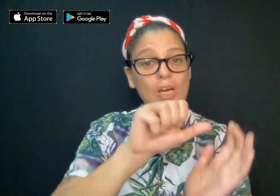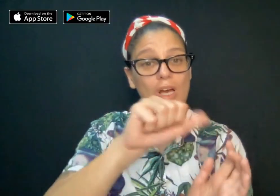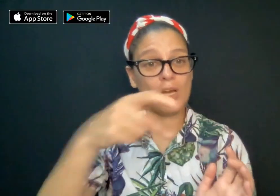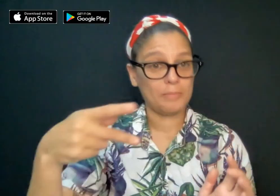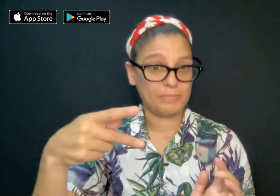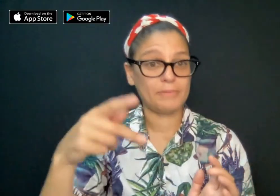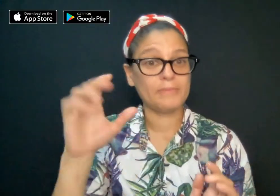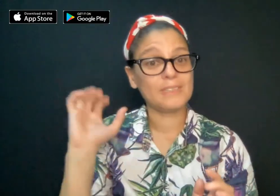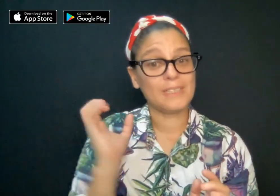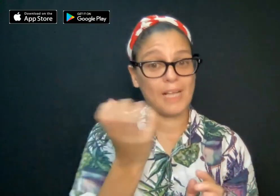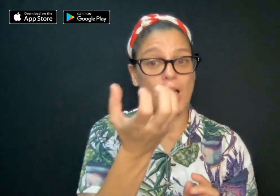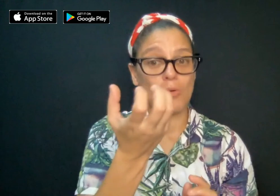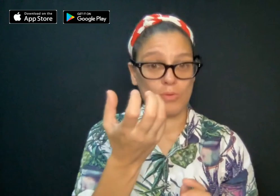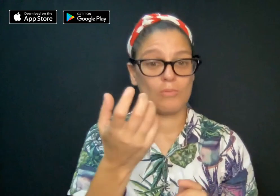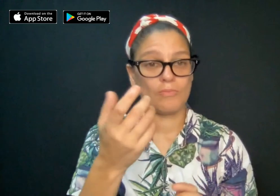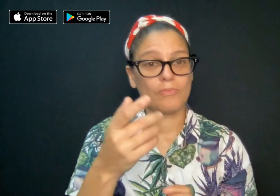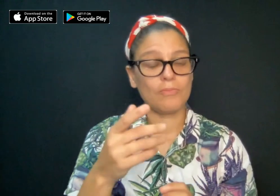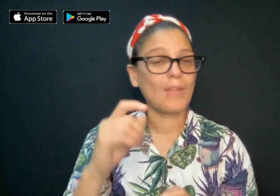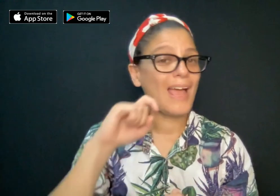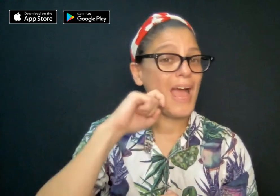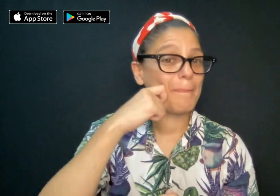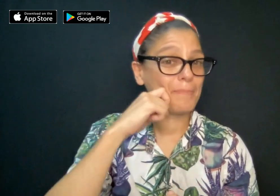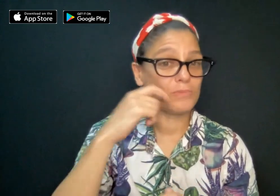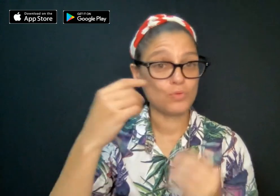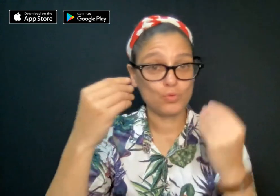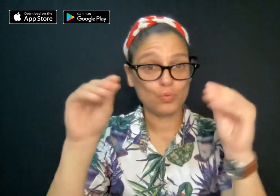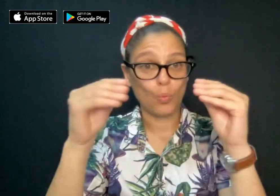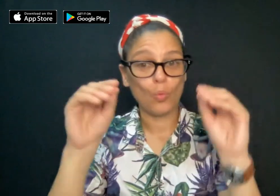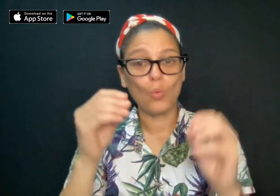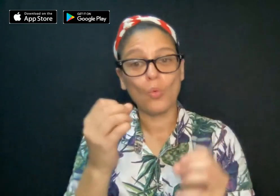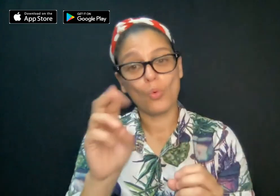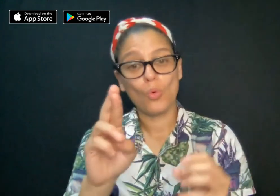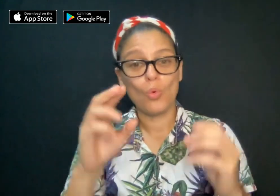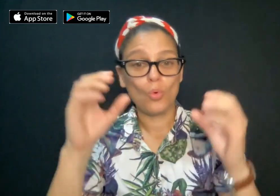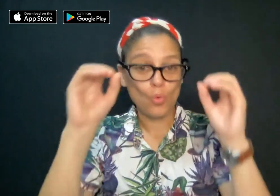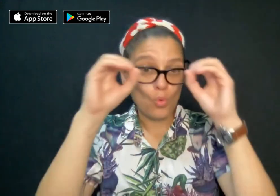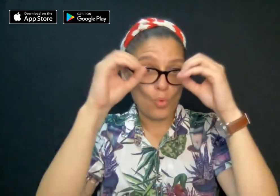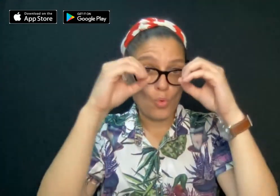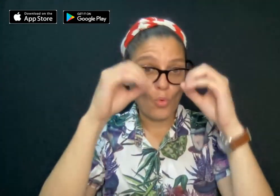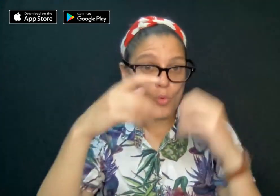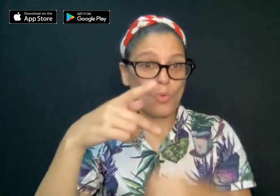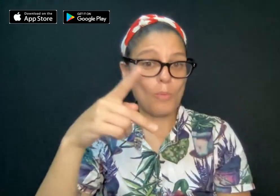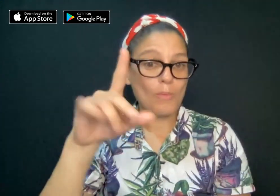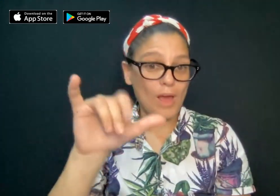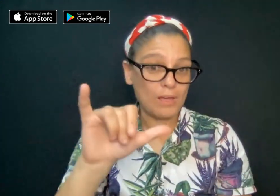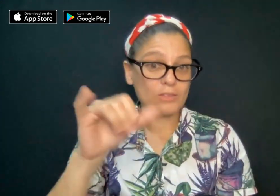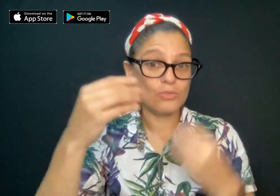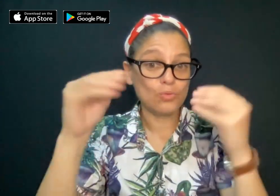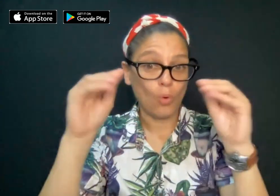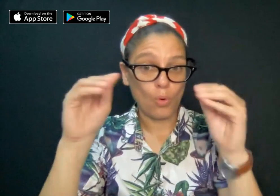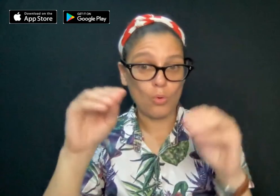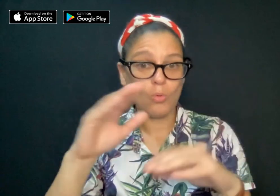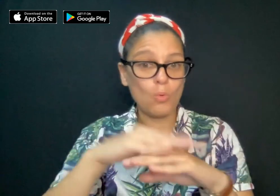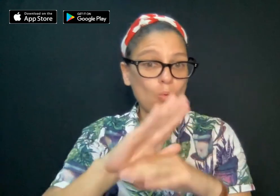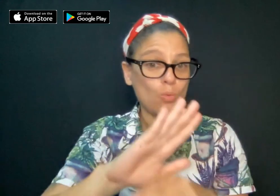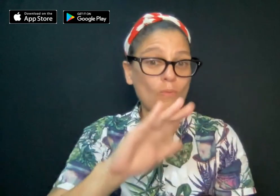You can download the Sign One News app by heading to the App Store or Google Play Store on your smartphone.